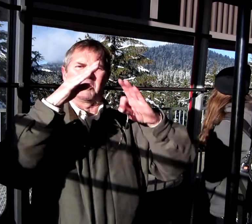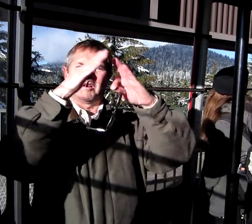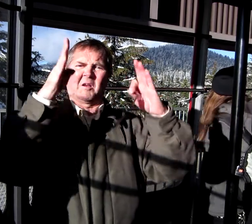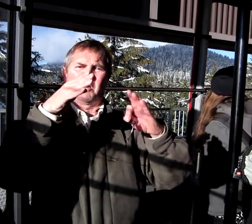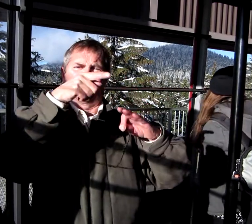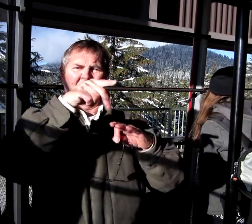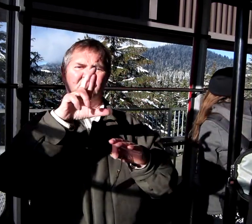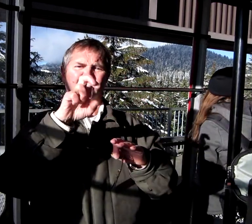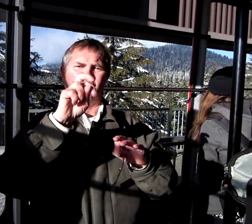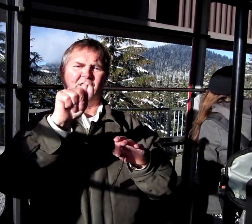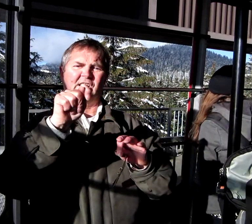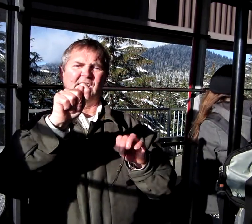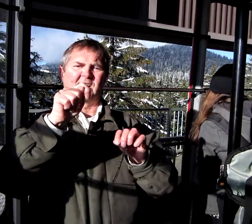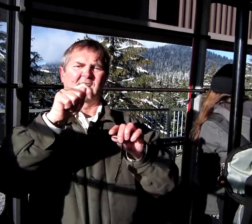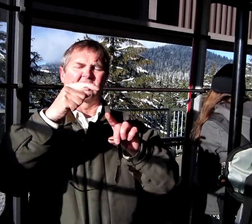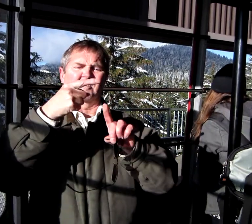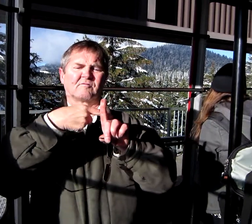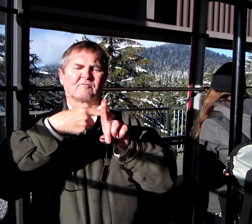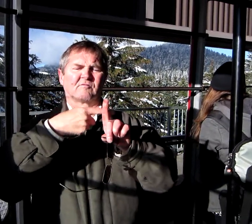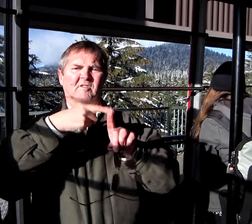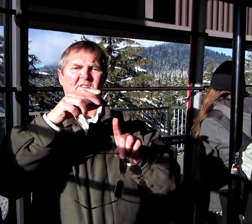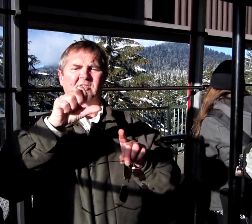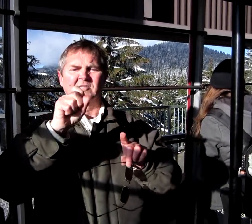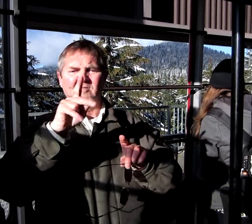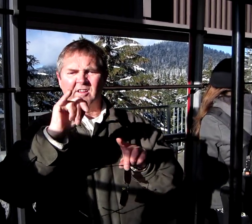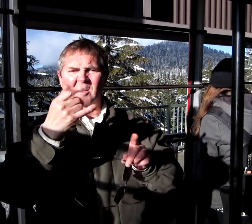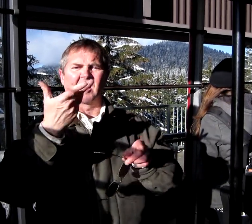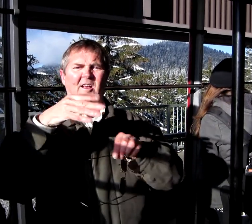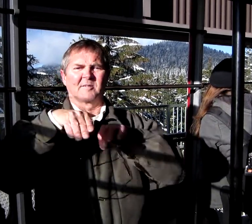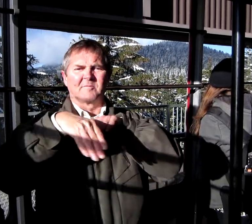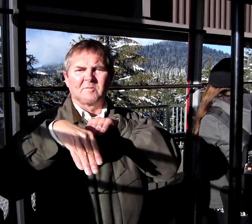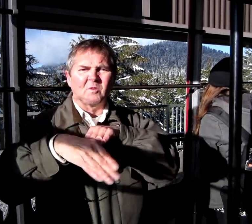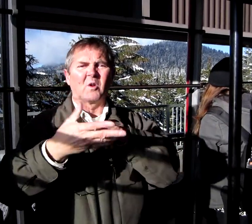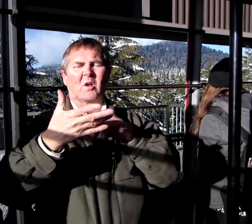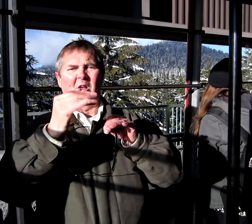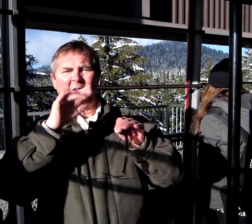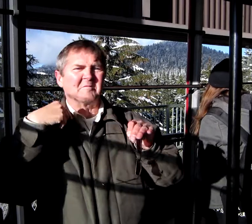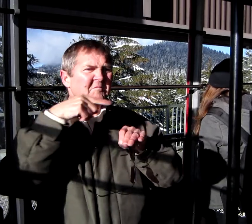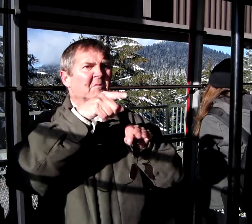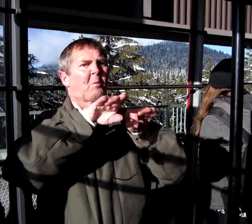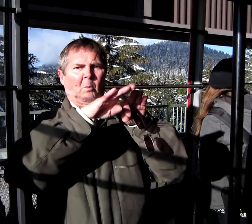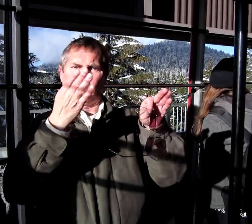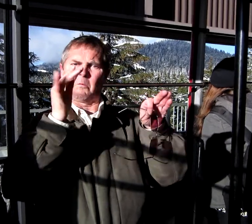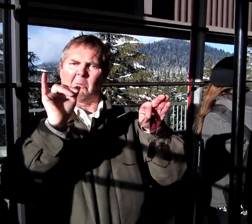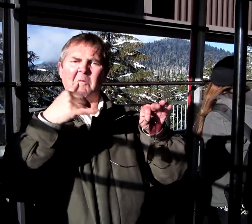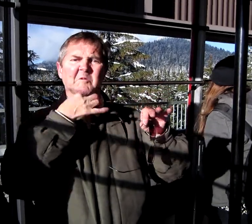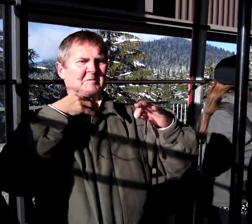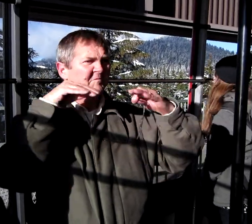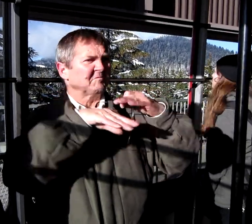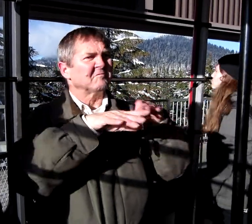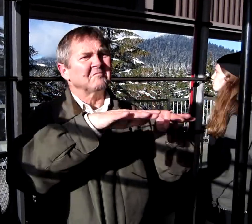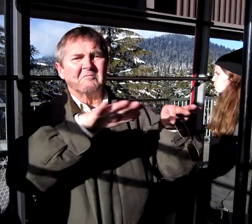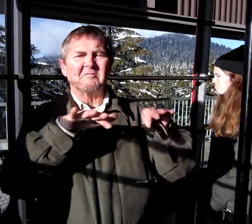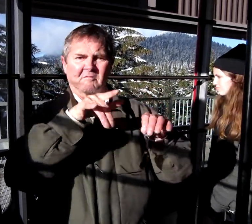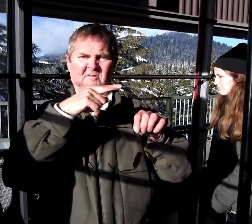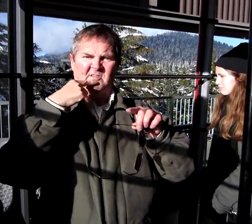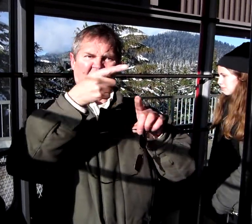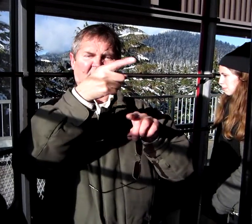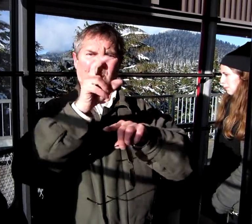We'll in think we'll in next 20